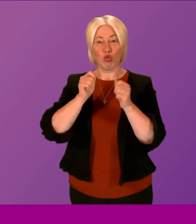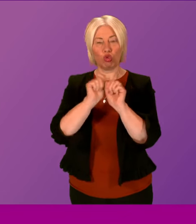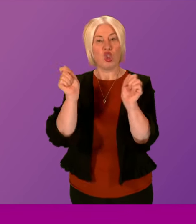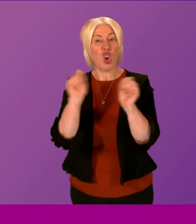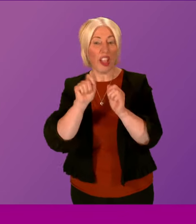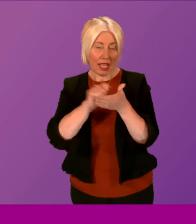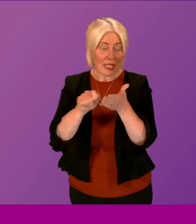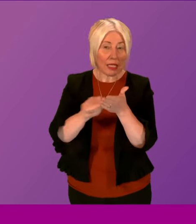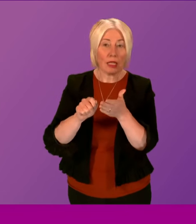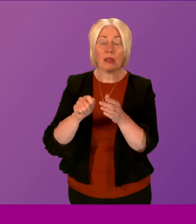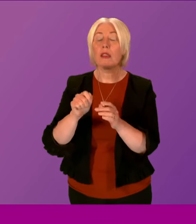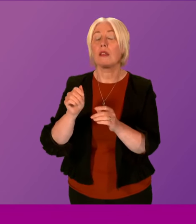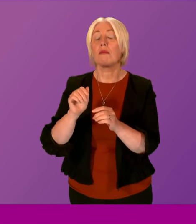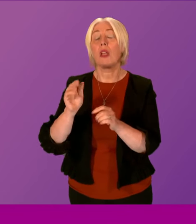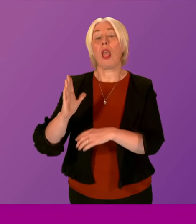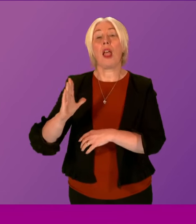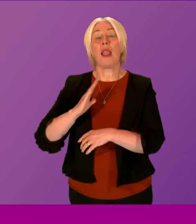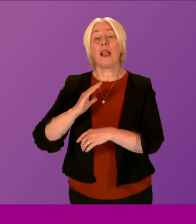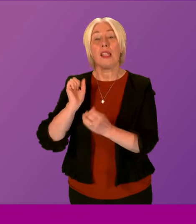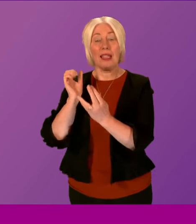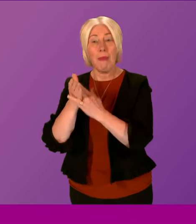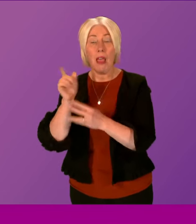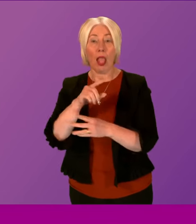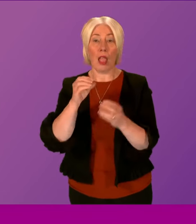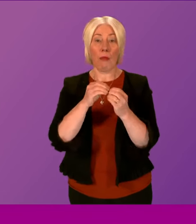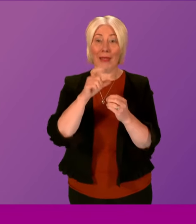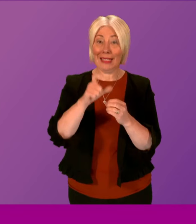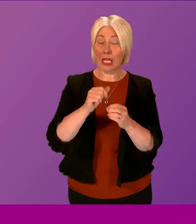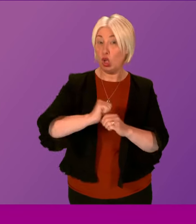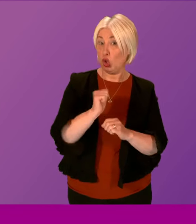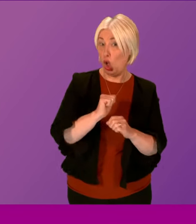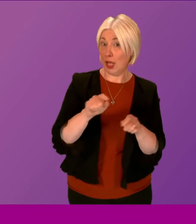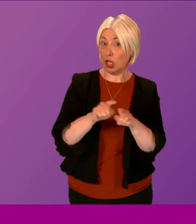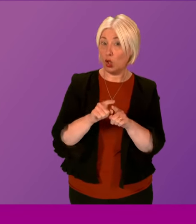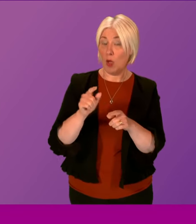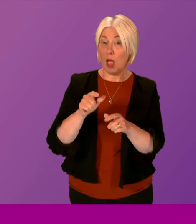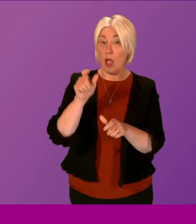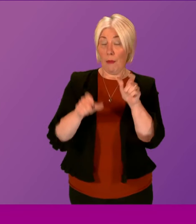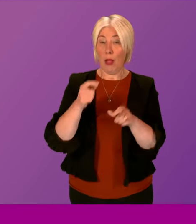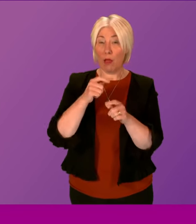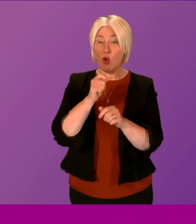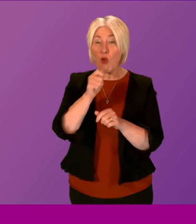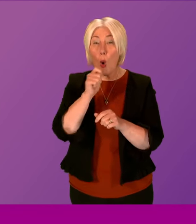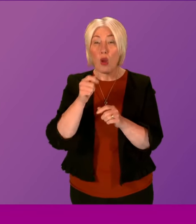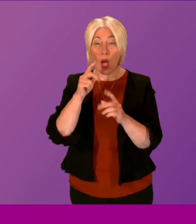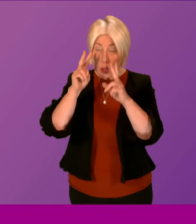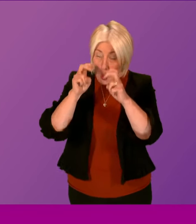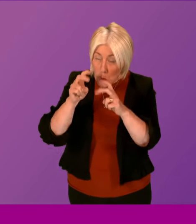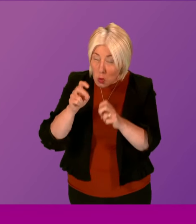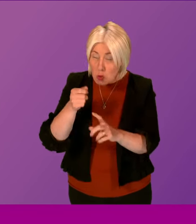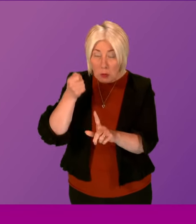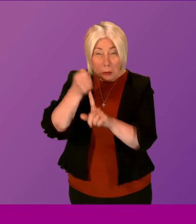Mail, BBC Scotland have played in this case, and the tenacity of the reporters in trying to seek out